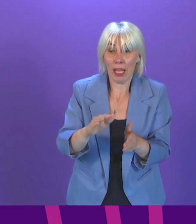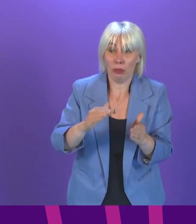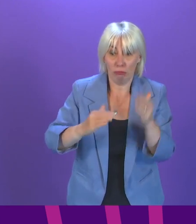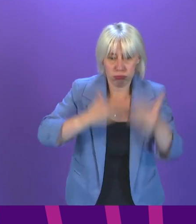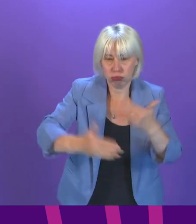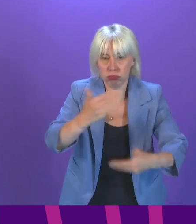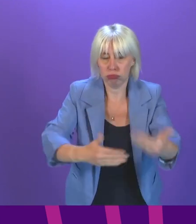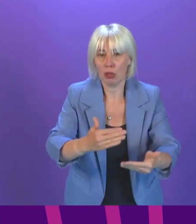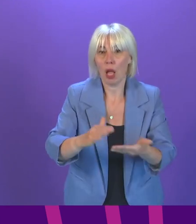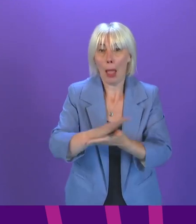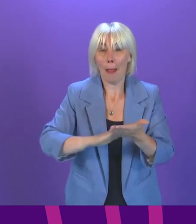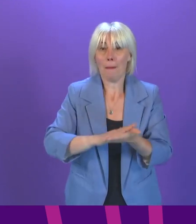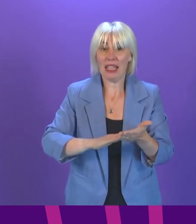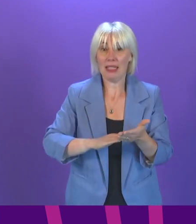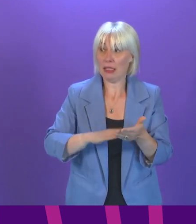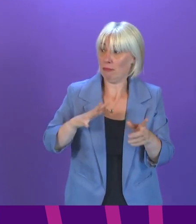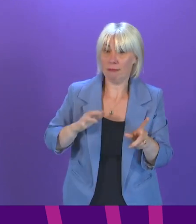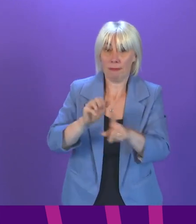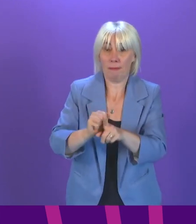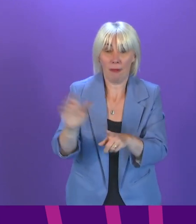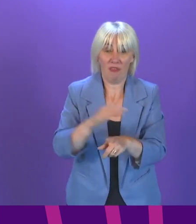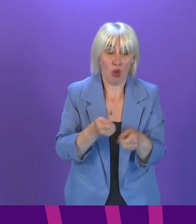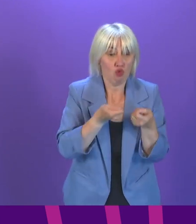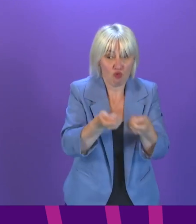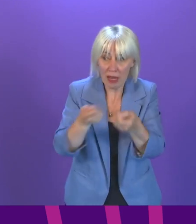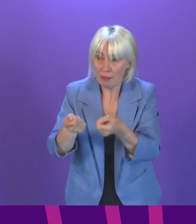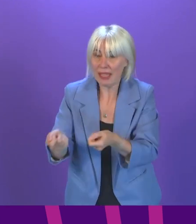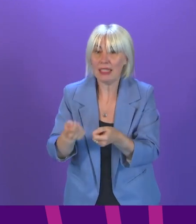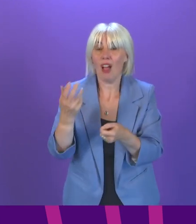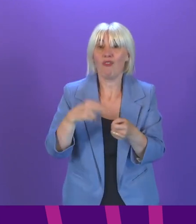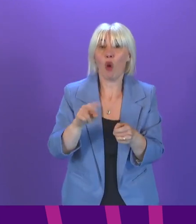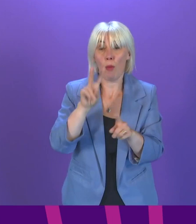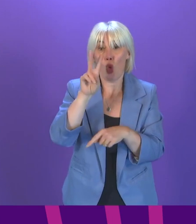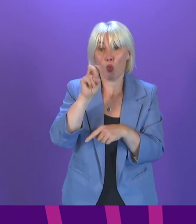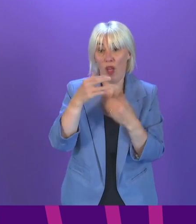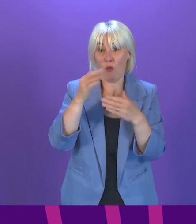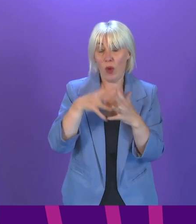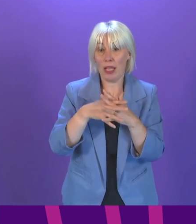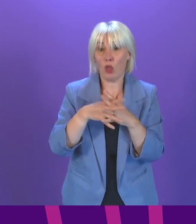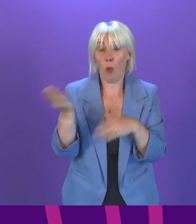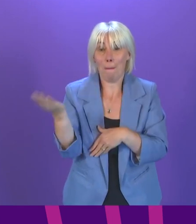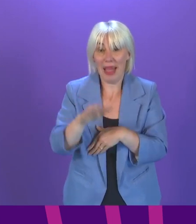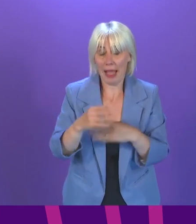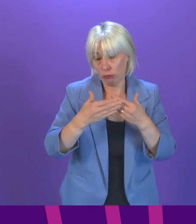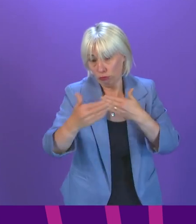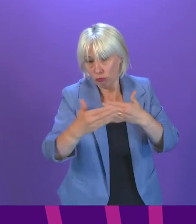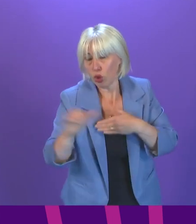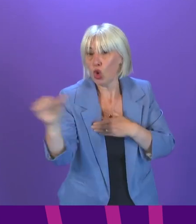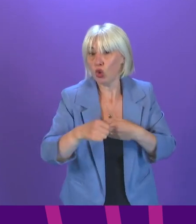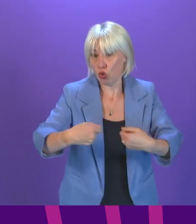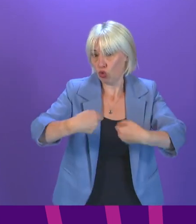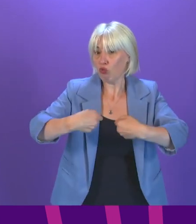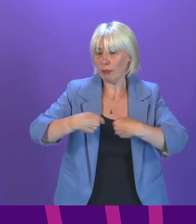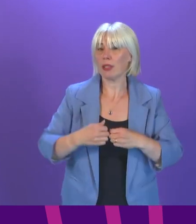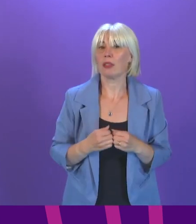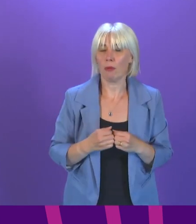provided, so all patients get the treatment they require within 12 weeks of services resuming? First Minister. I